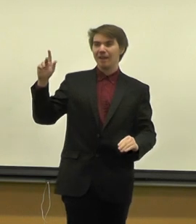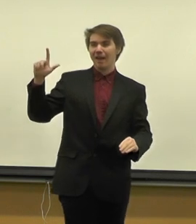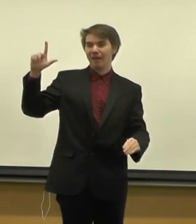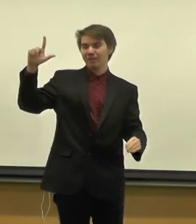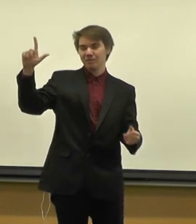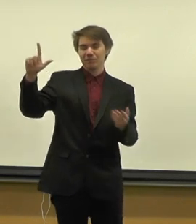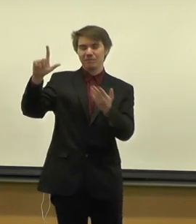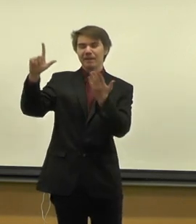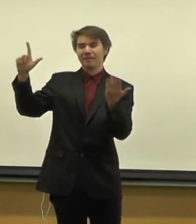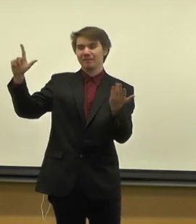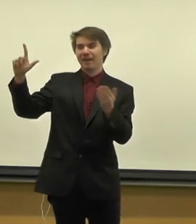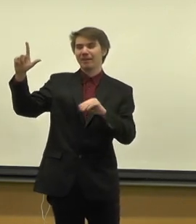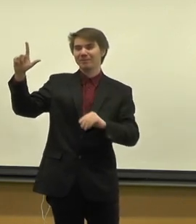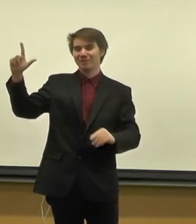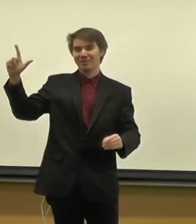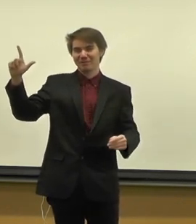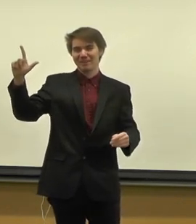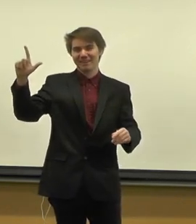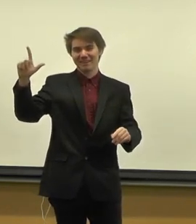L, you just make an L with your finger.